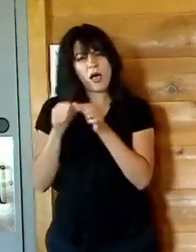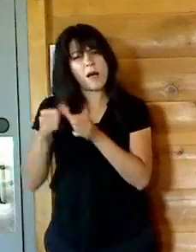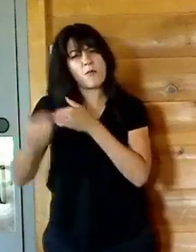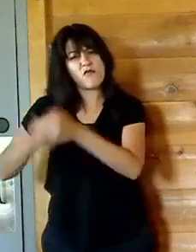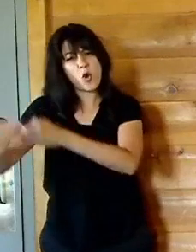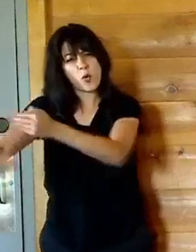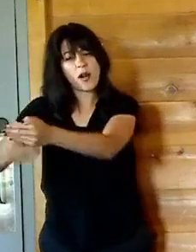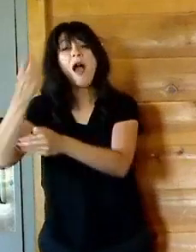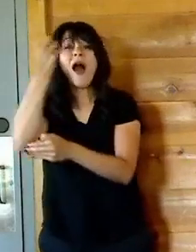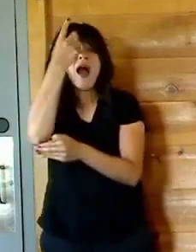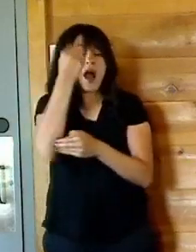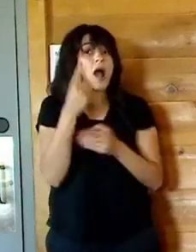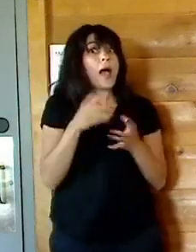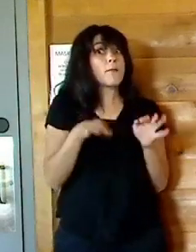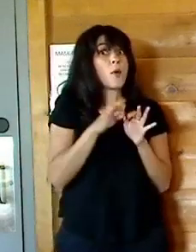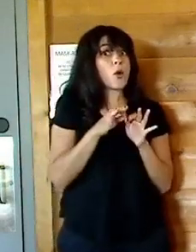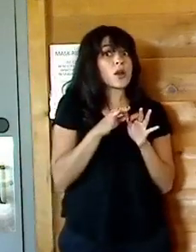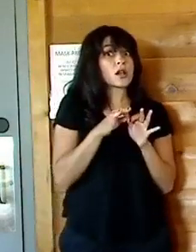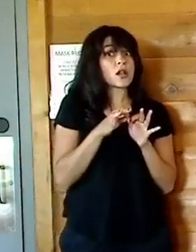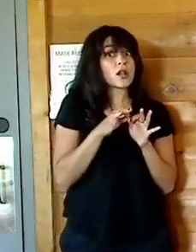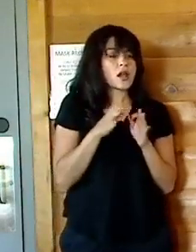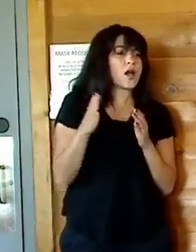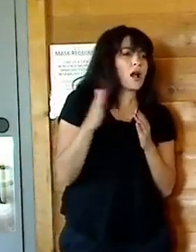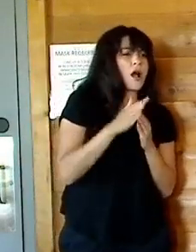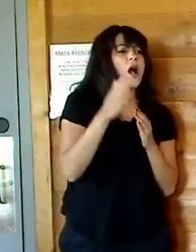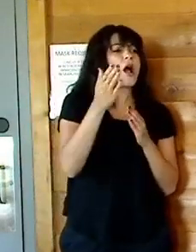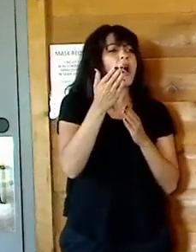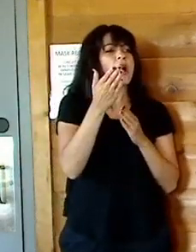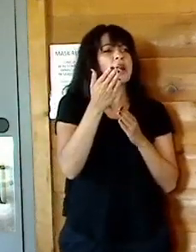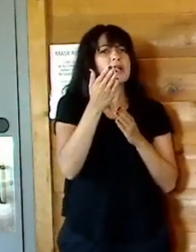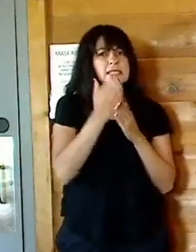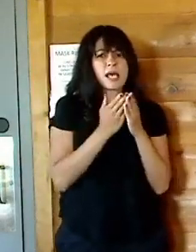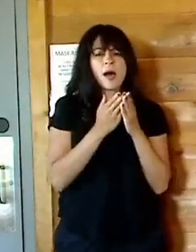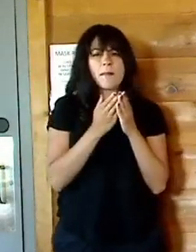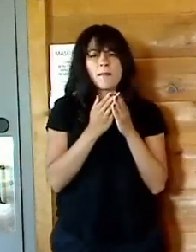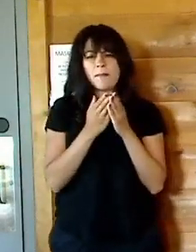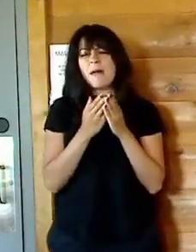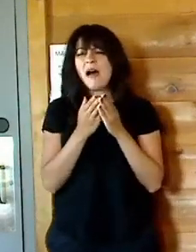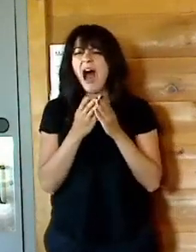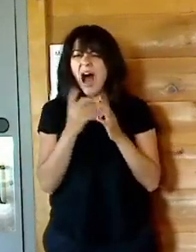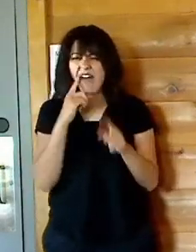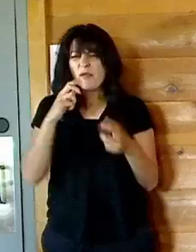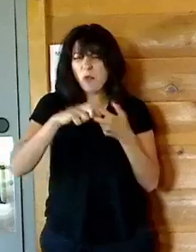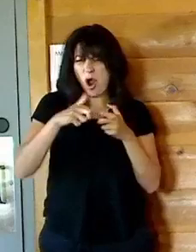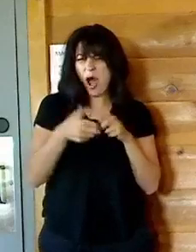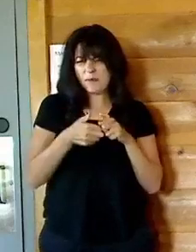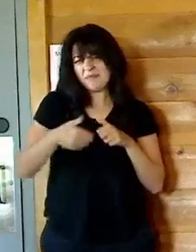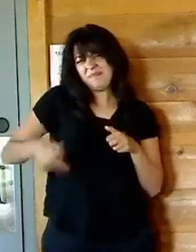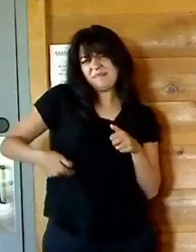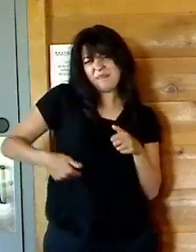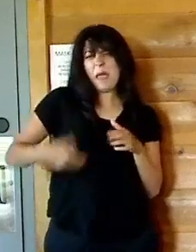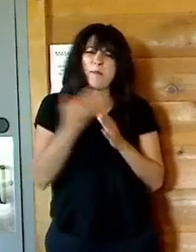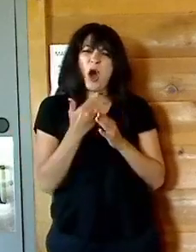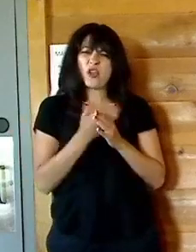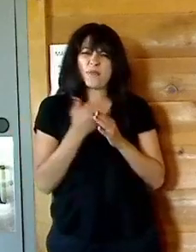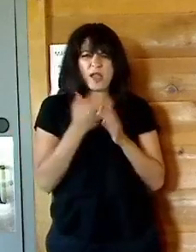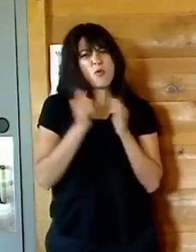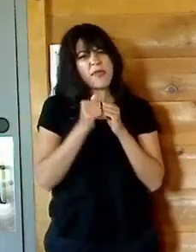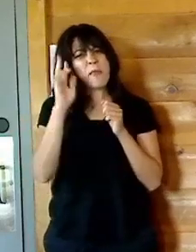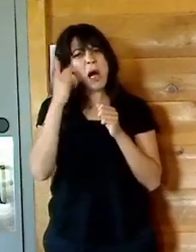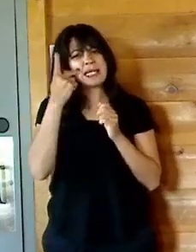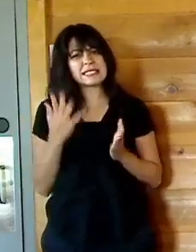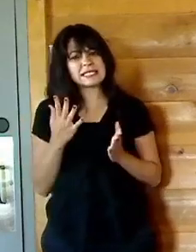Yes. But here's the most important thing because I, I do take issue with the, um, the politic of, of it all. Um, I was very much an advocate